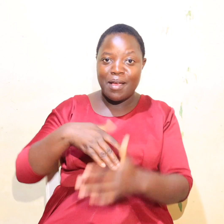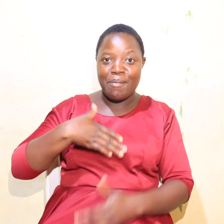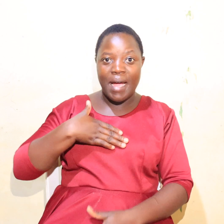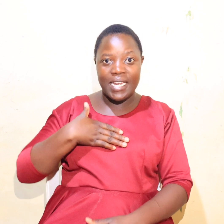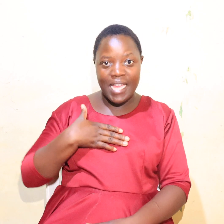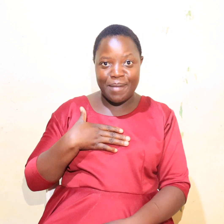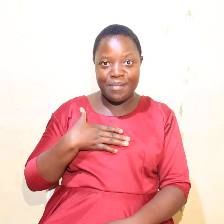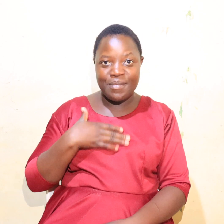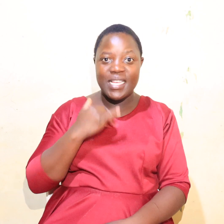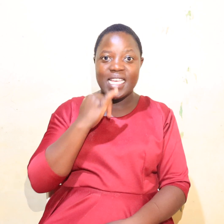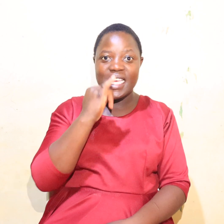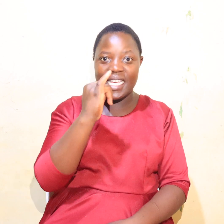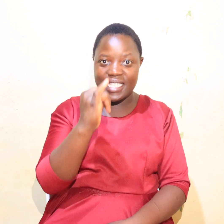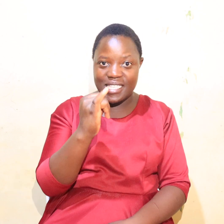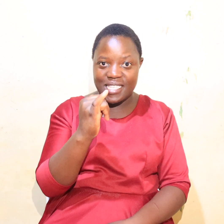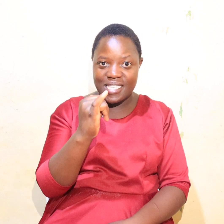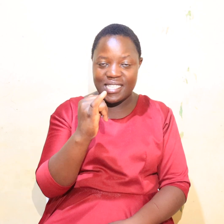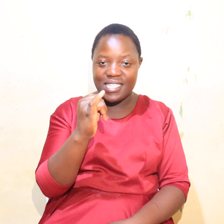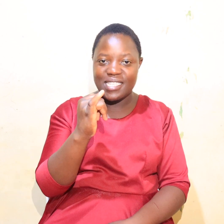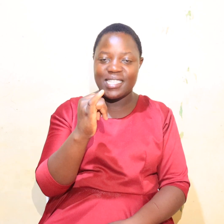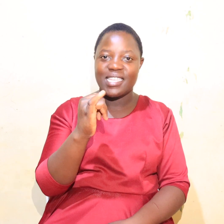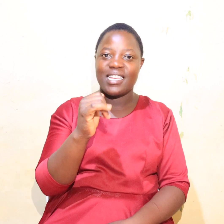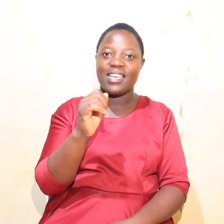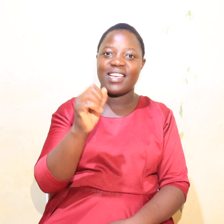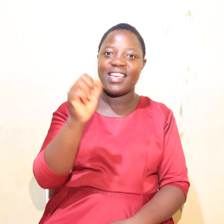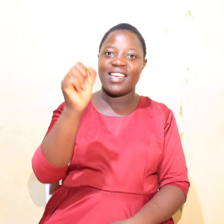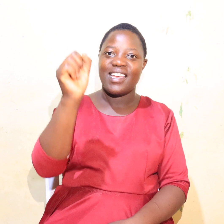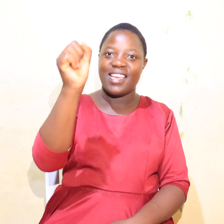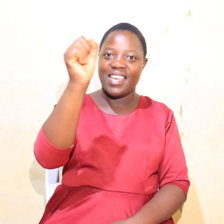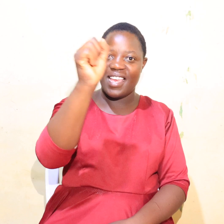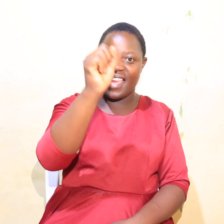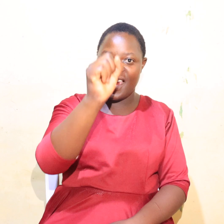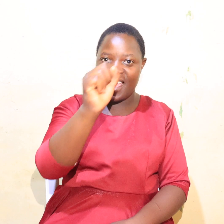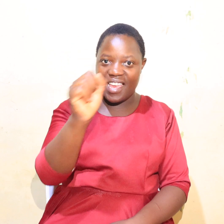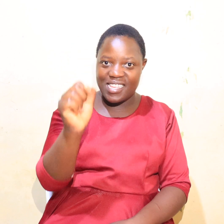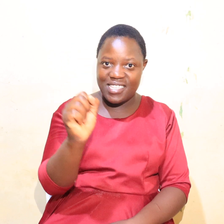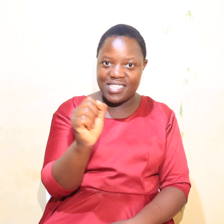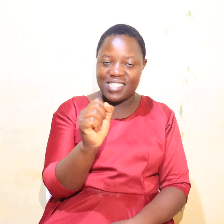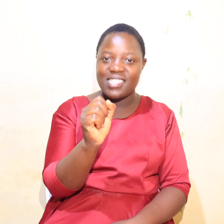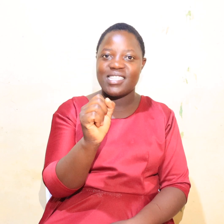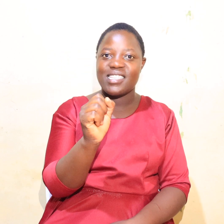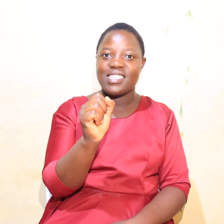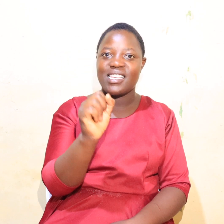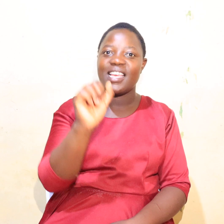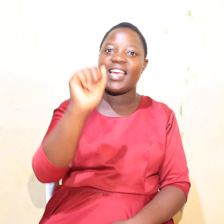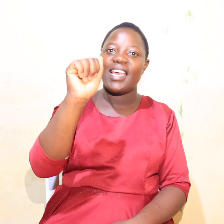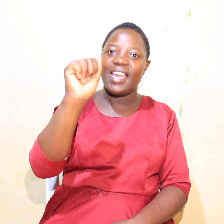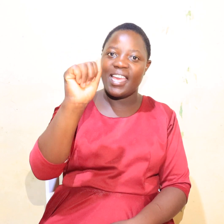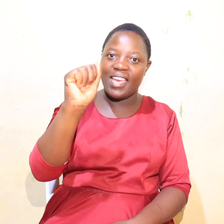my name is S, A,